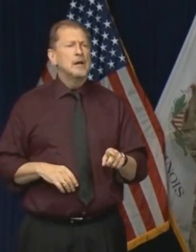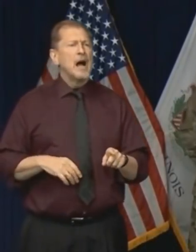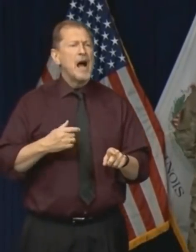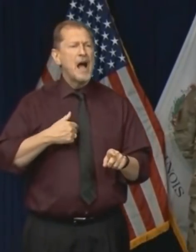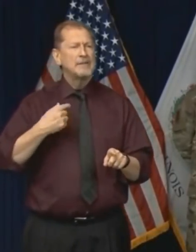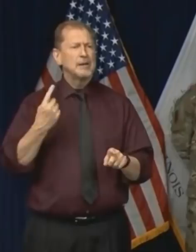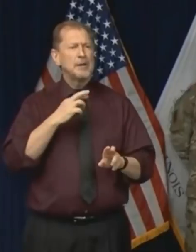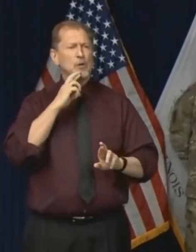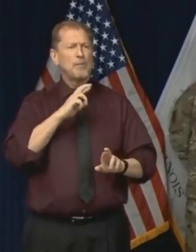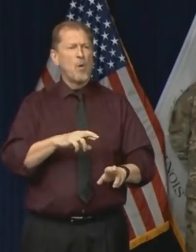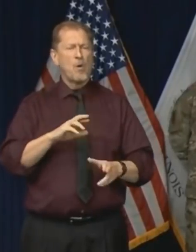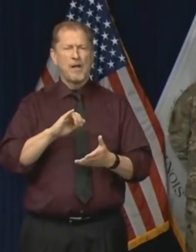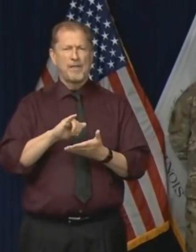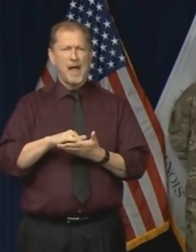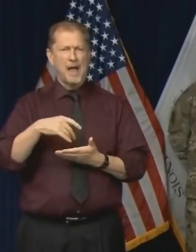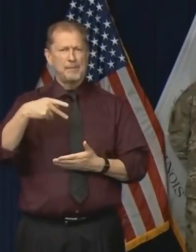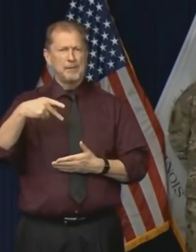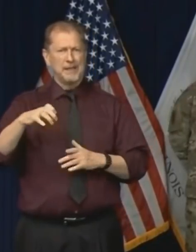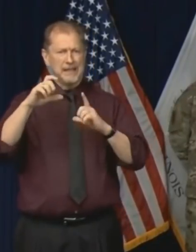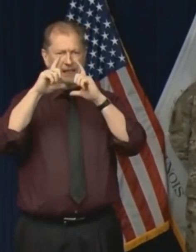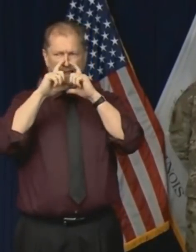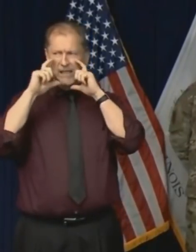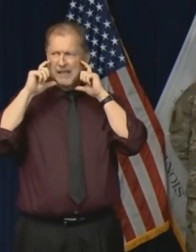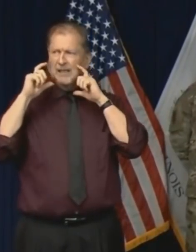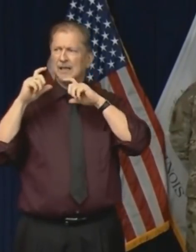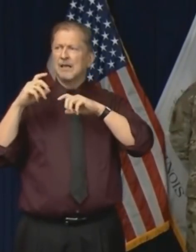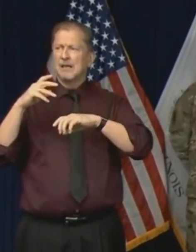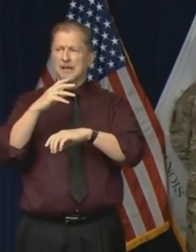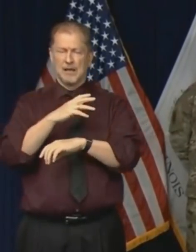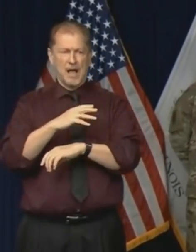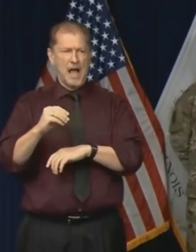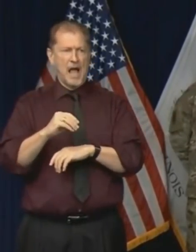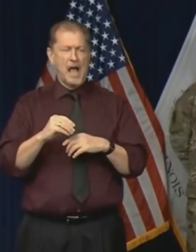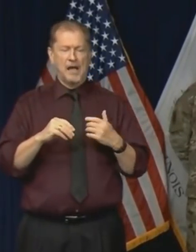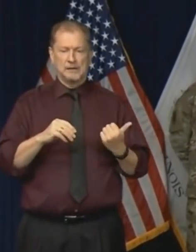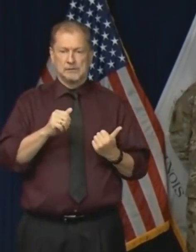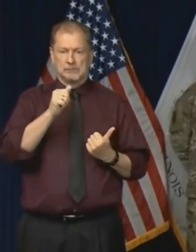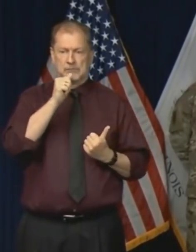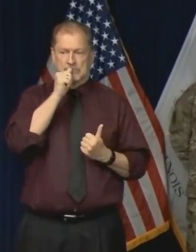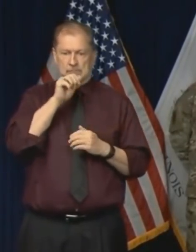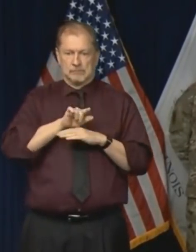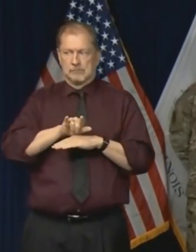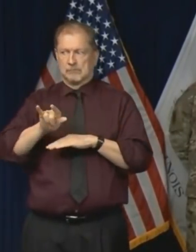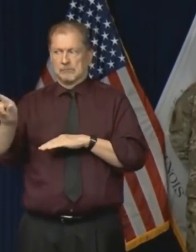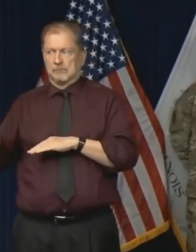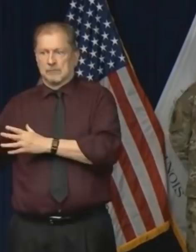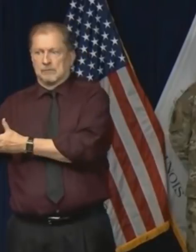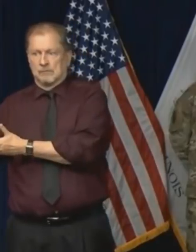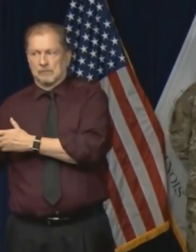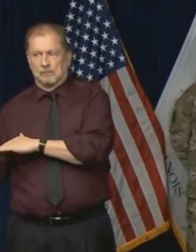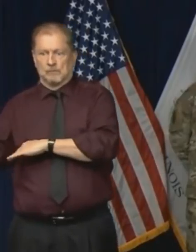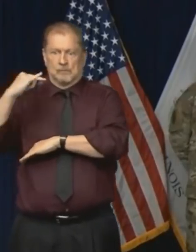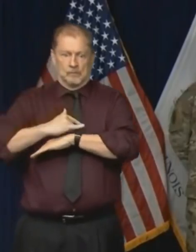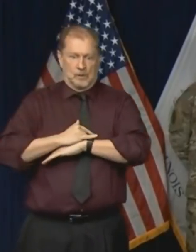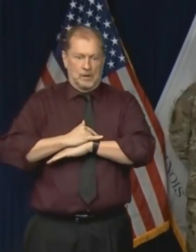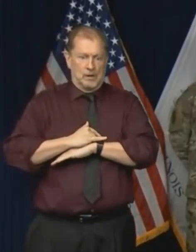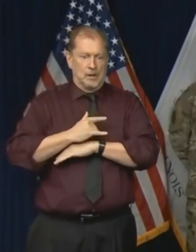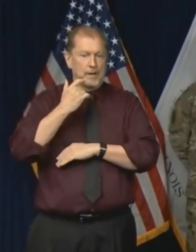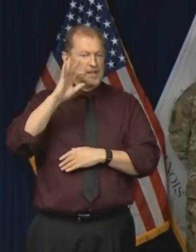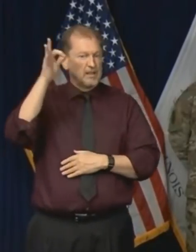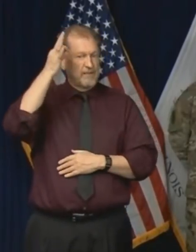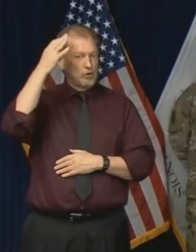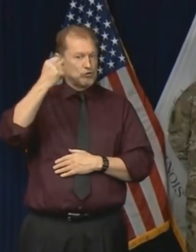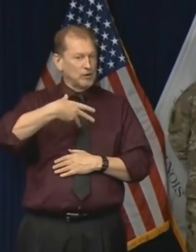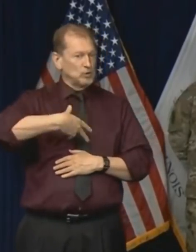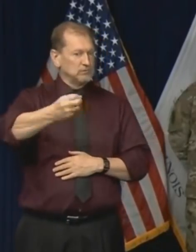information? And do you really have to make it secret? Because otherwise, the feds might take the masks and gowns that you're